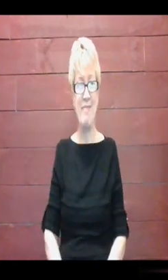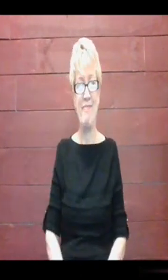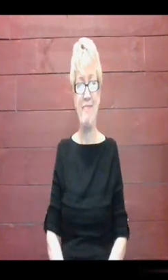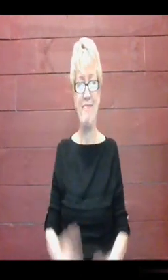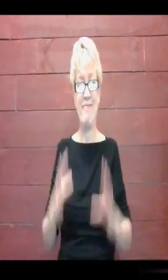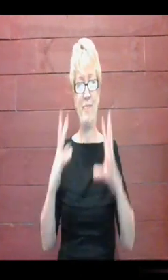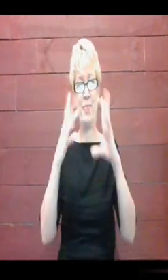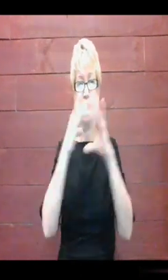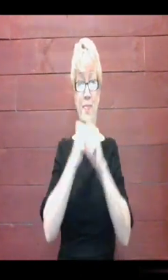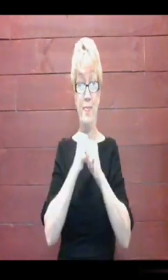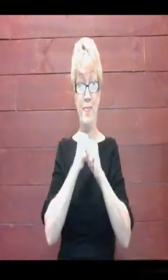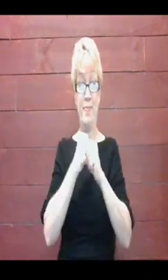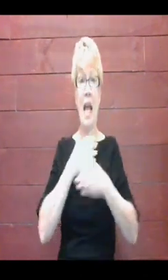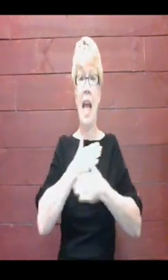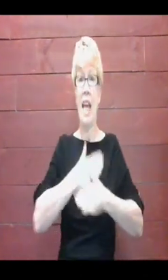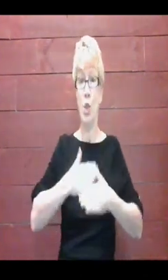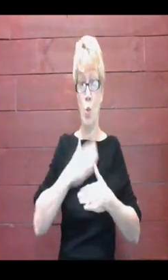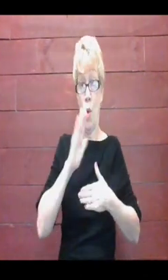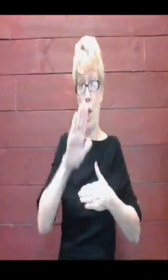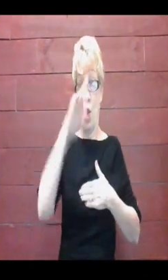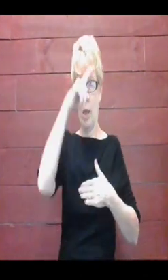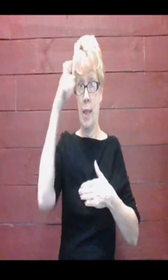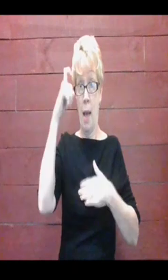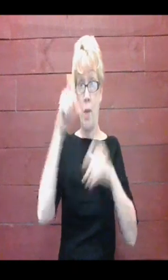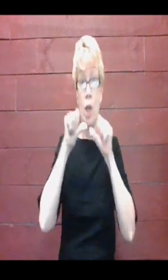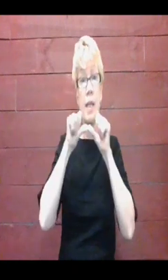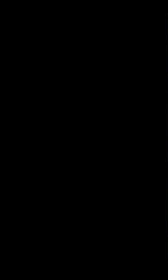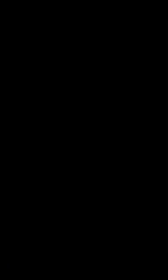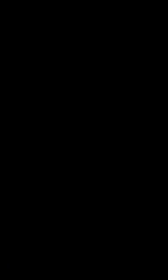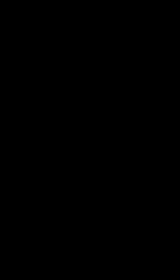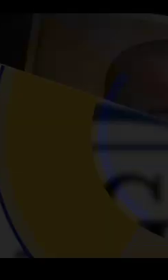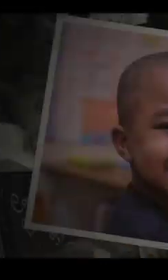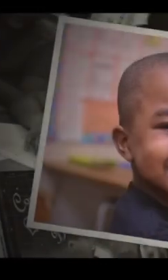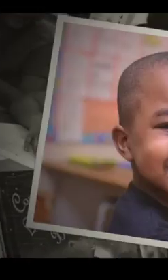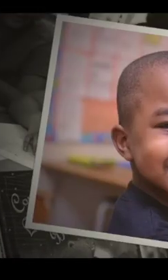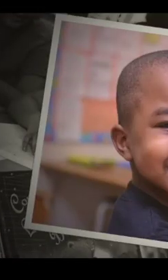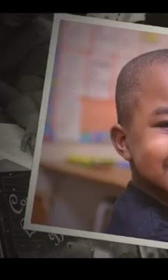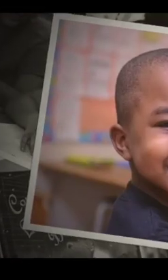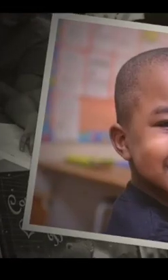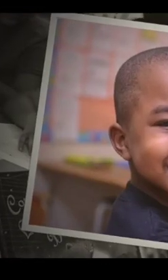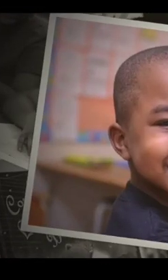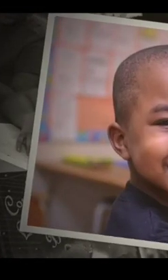Have a great summer and make sure you read... Now at